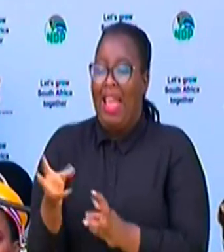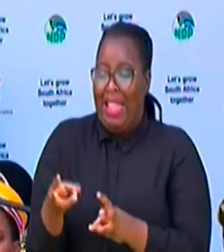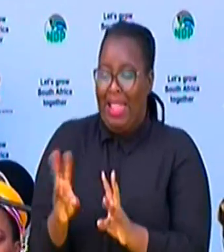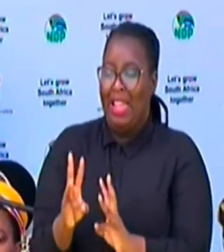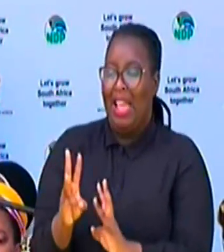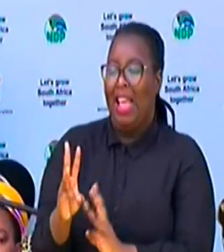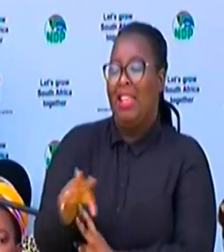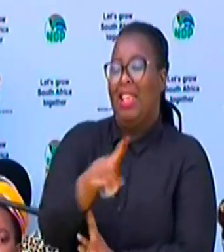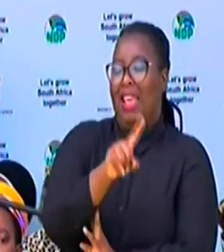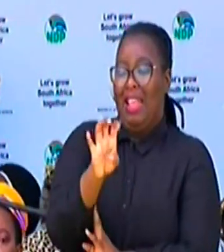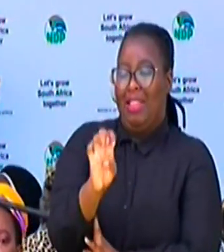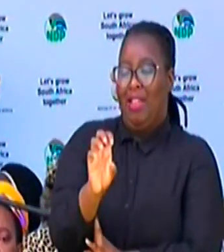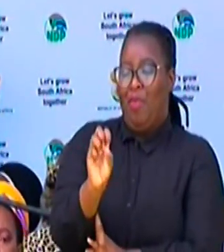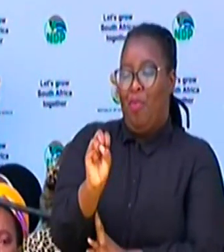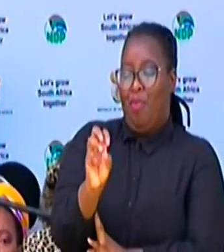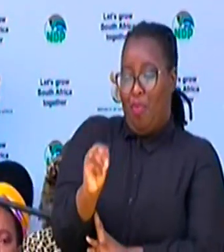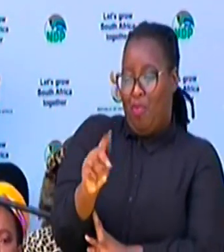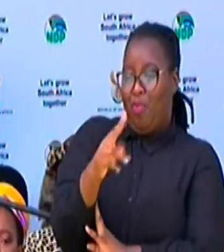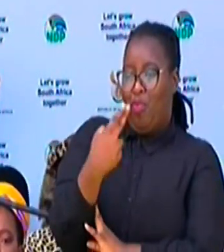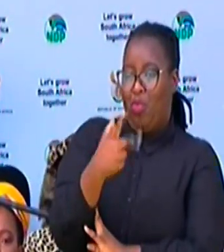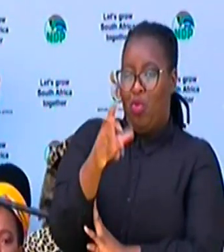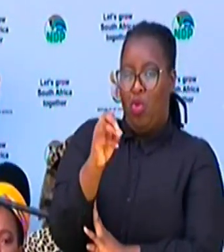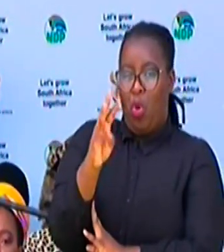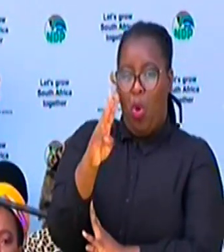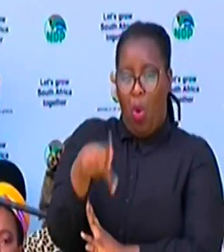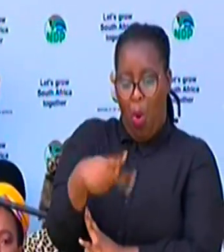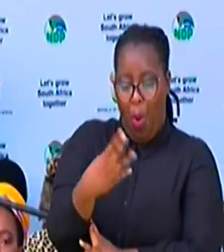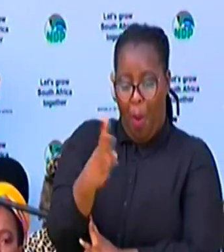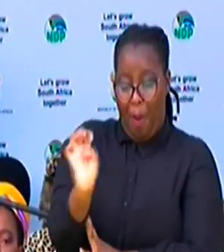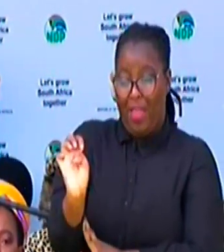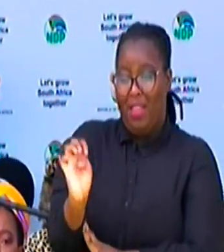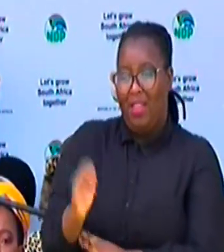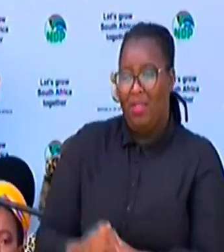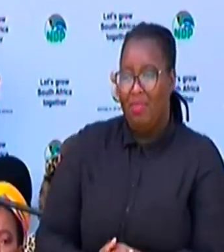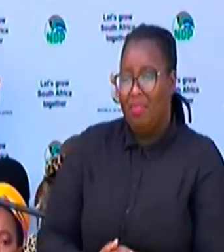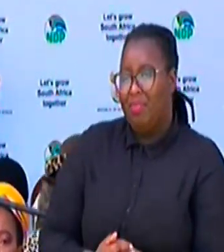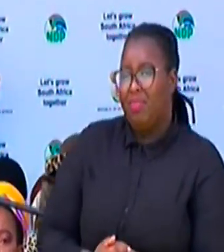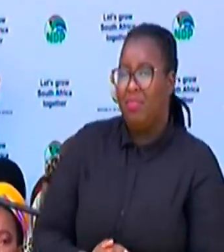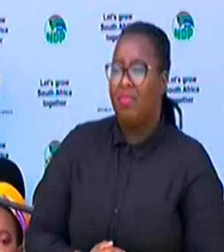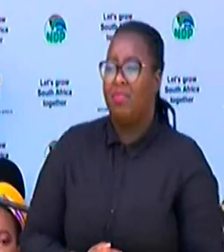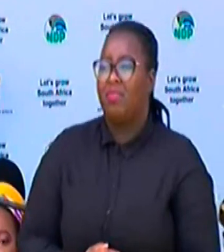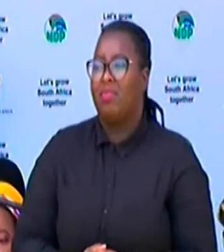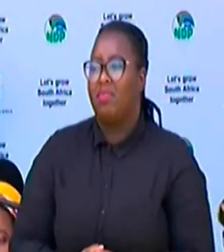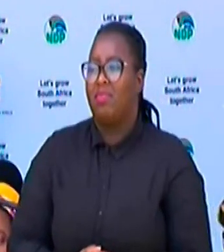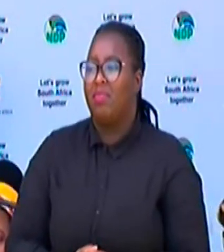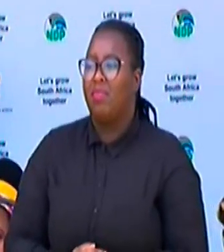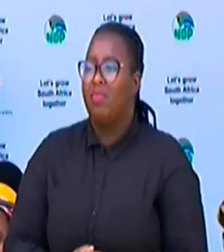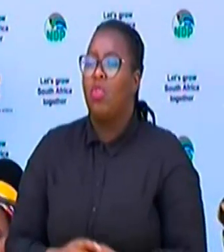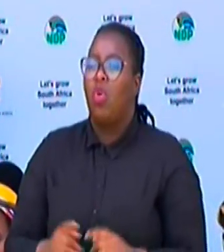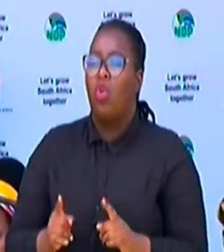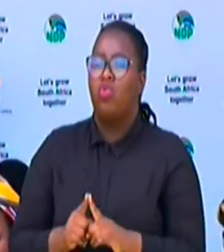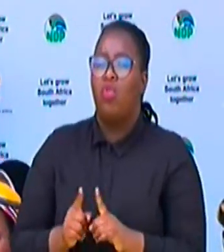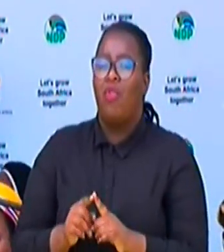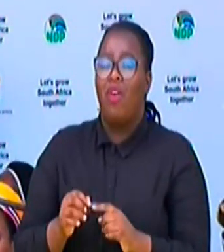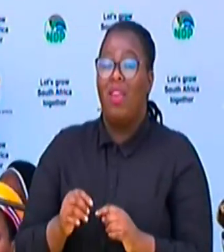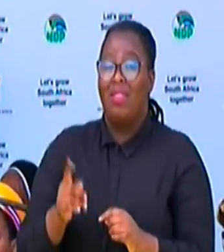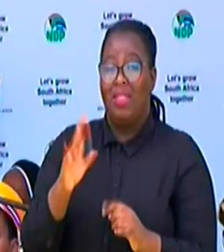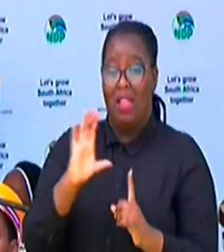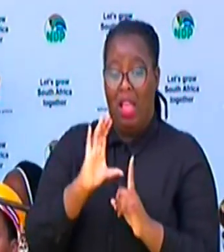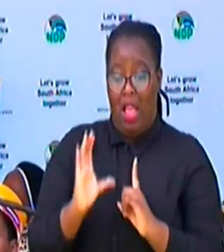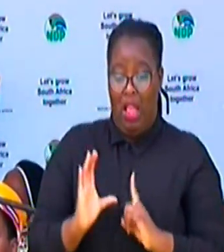yehulkah. Why failing with the Why I have been passed and have forced.